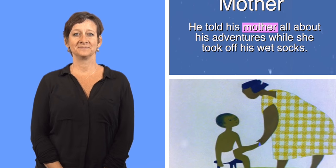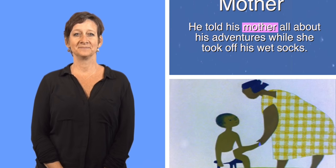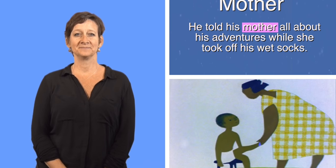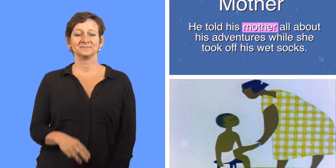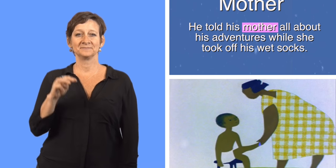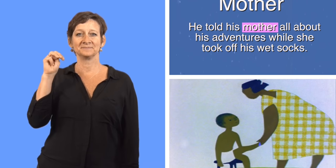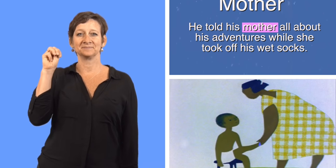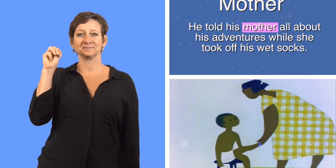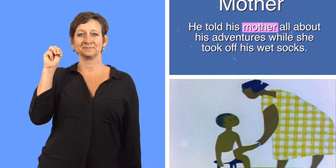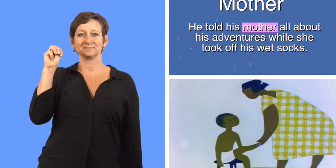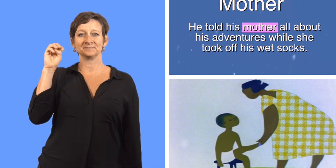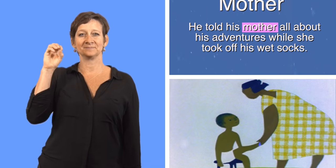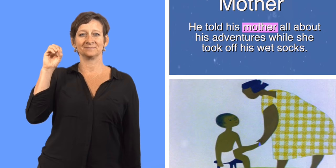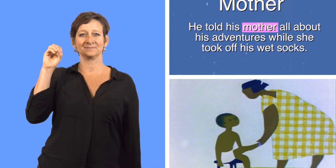Hudson Mother